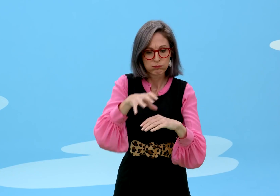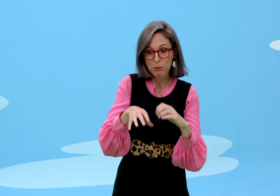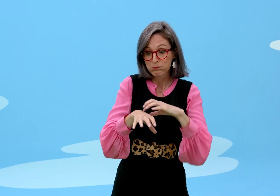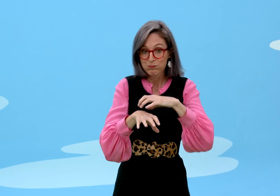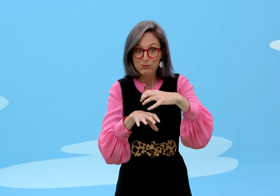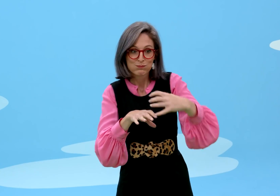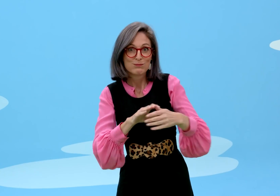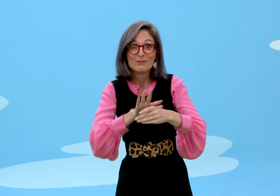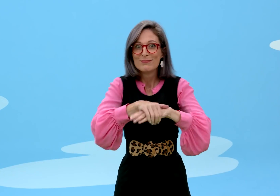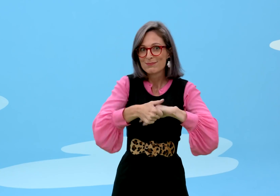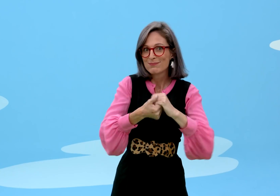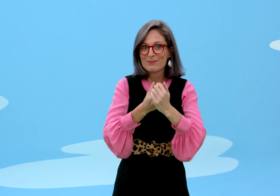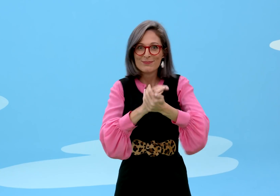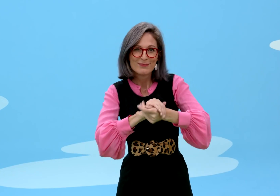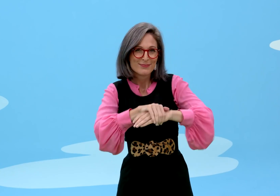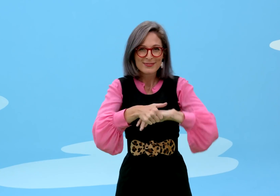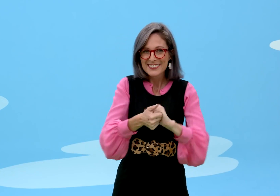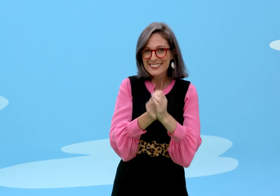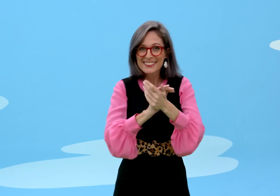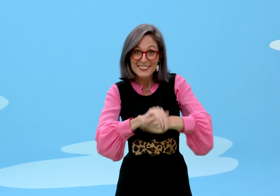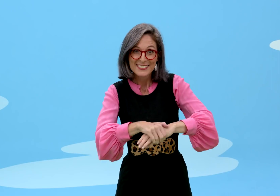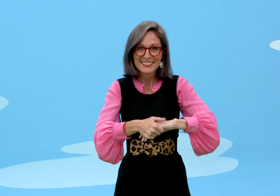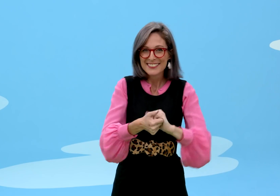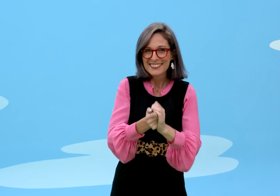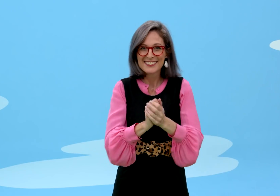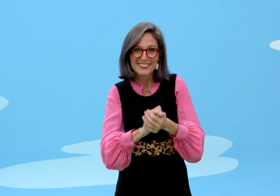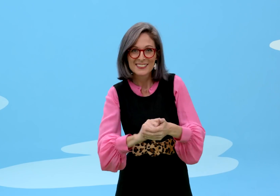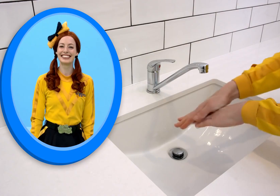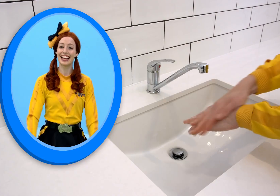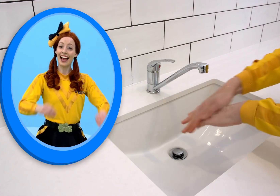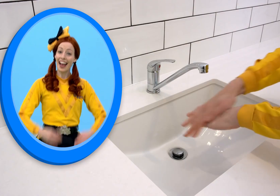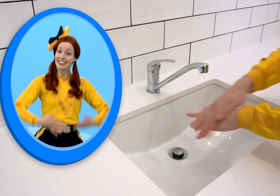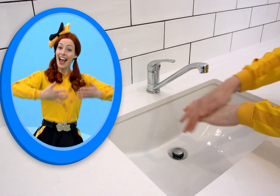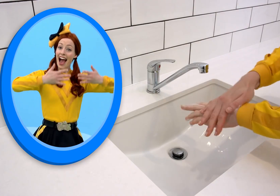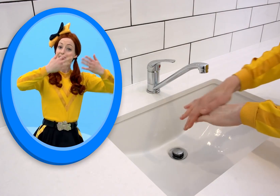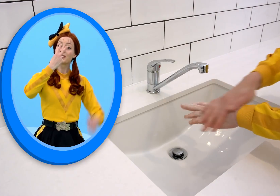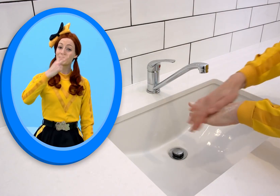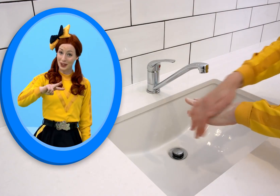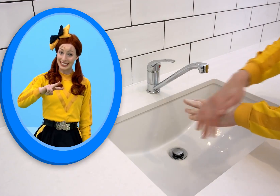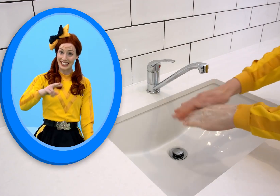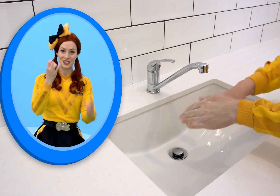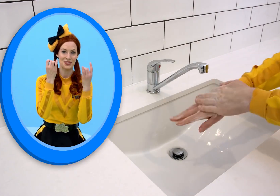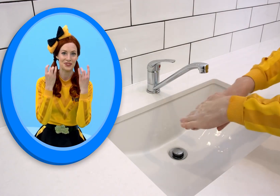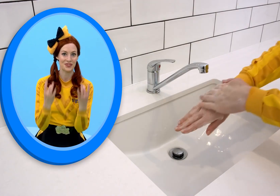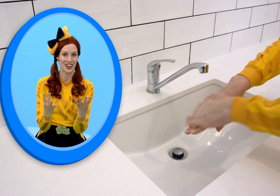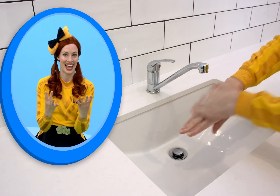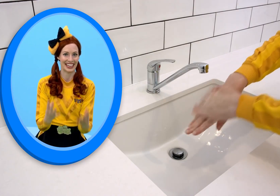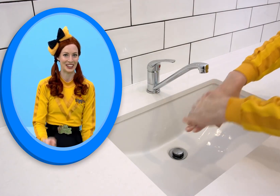Lather your hands And rub their brown And count to twenty Ready?